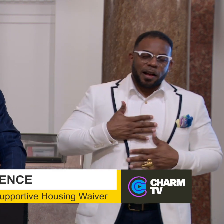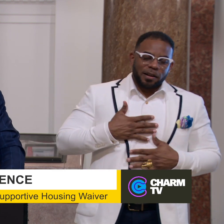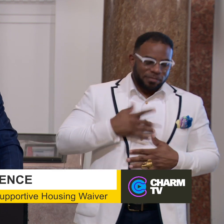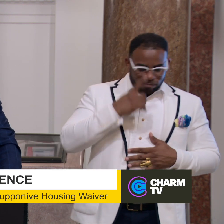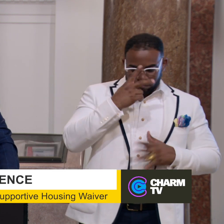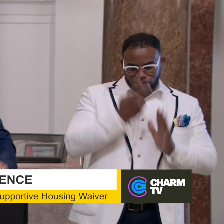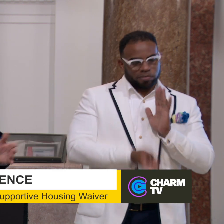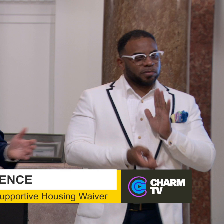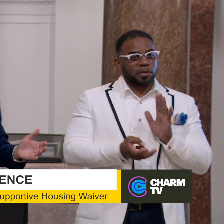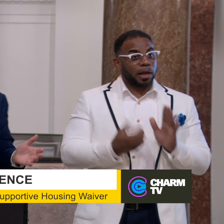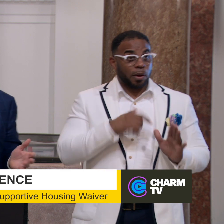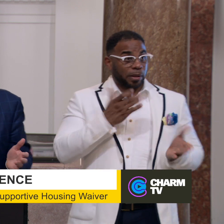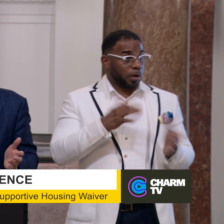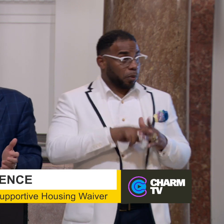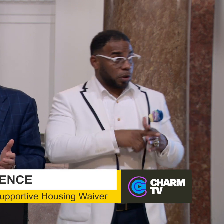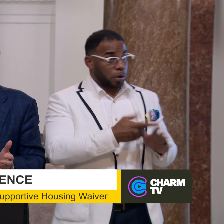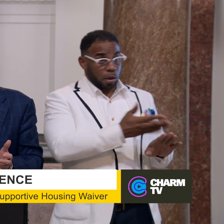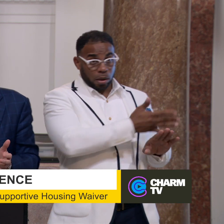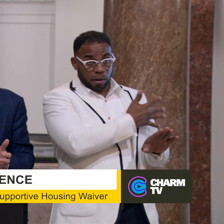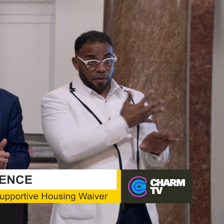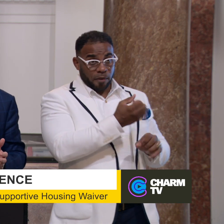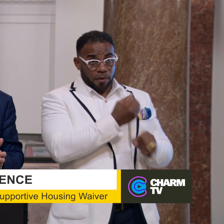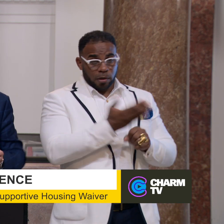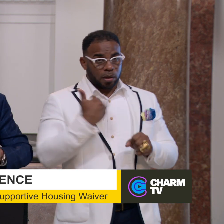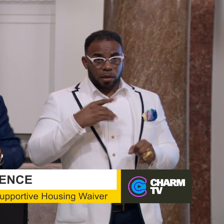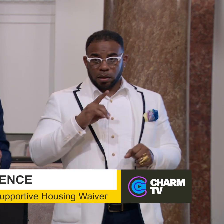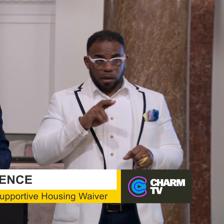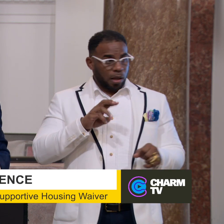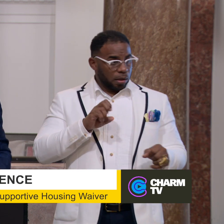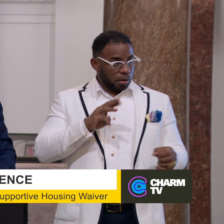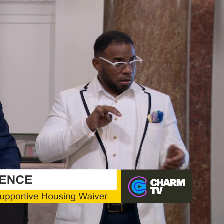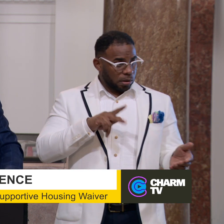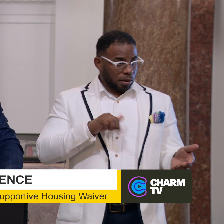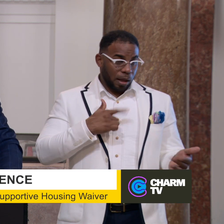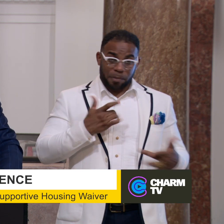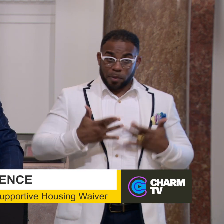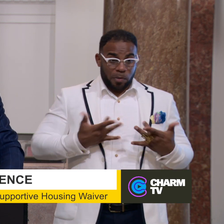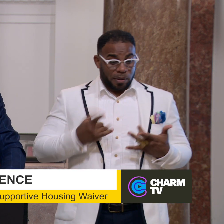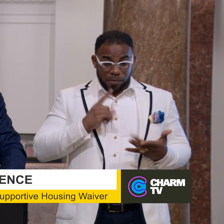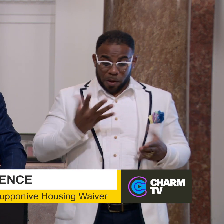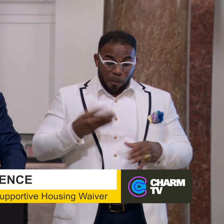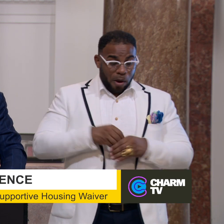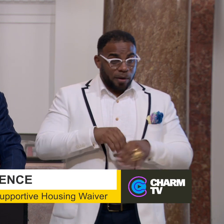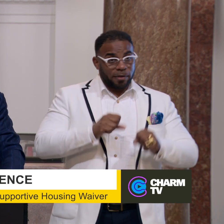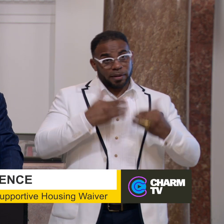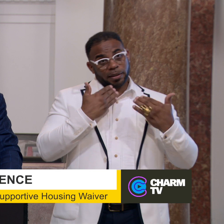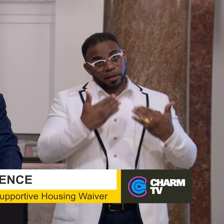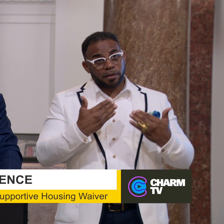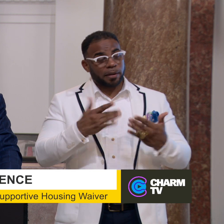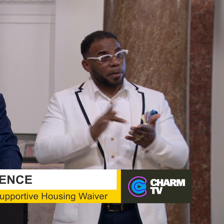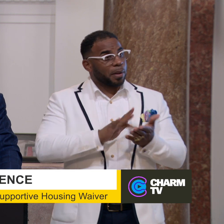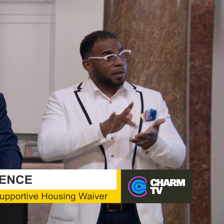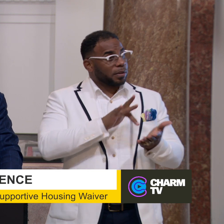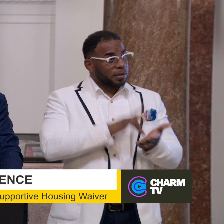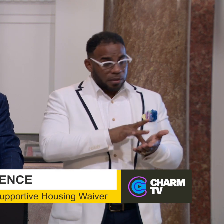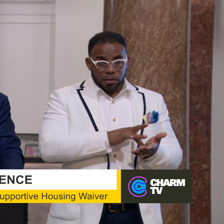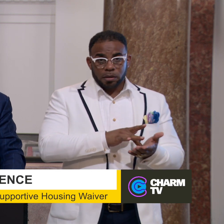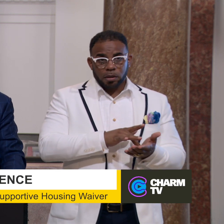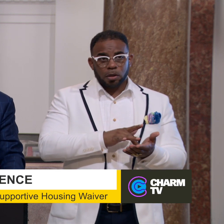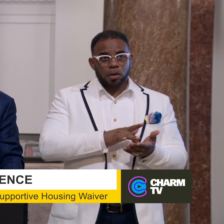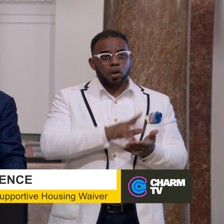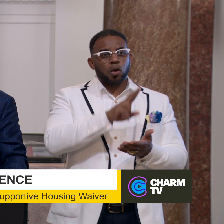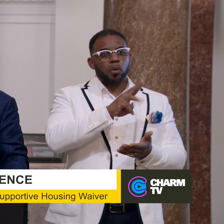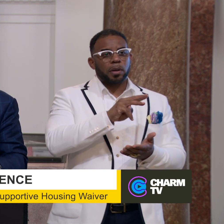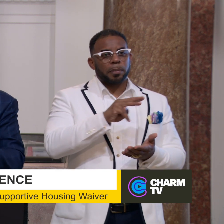all in. I wasn't here when this started five years ago with Dr. Santa, but I couldn't be more excited to be part of this. The Medical Center is